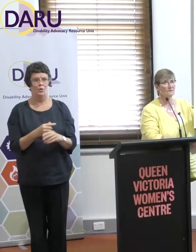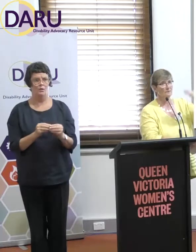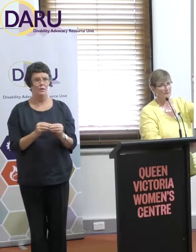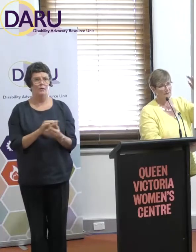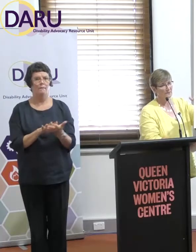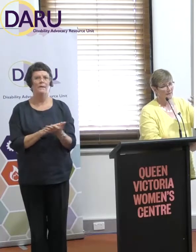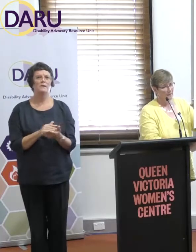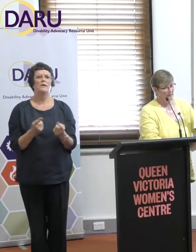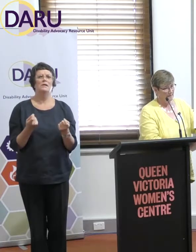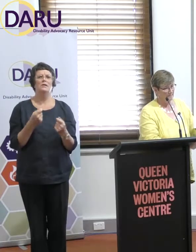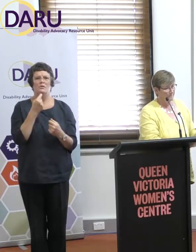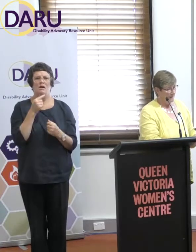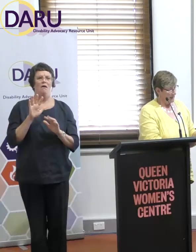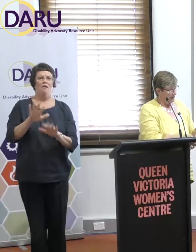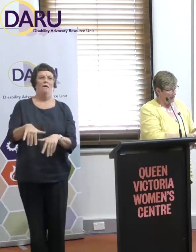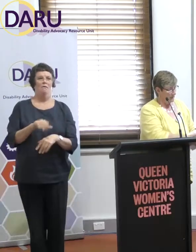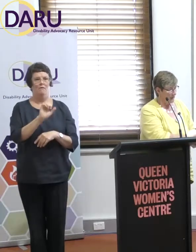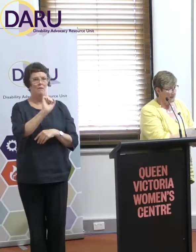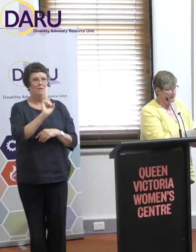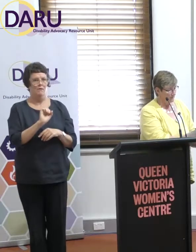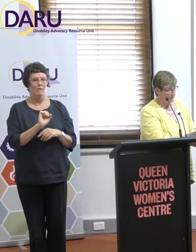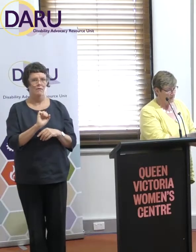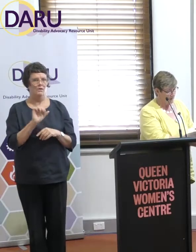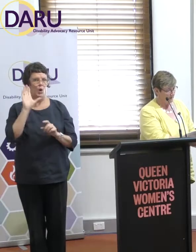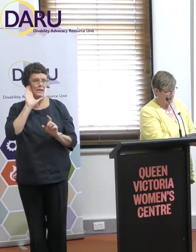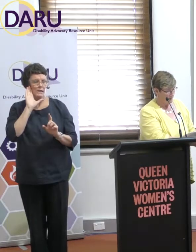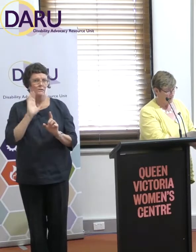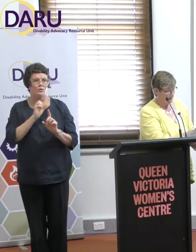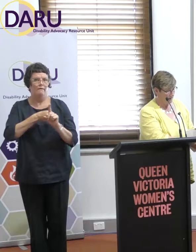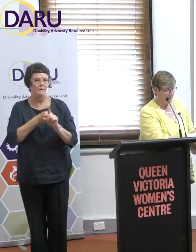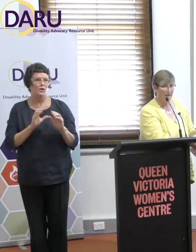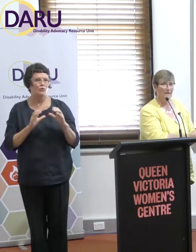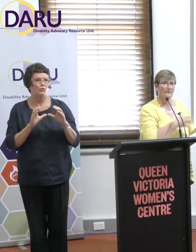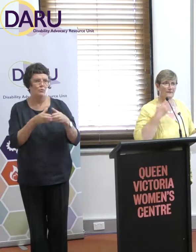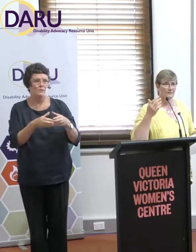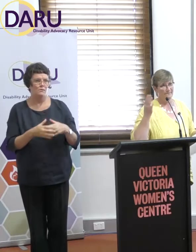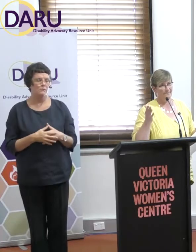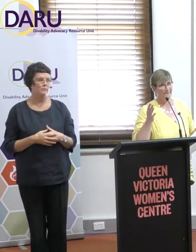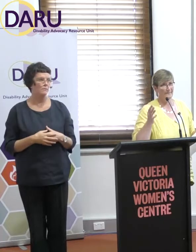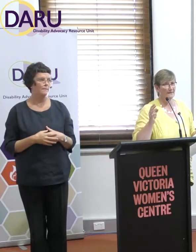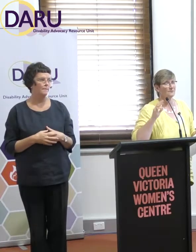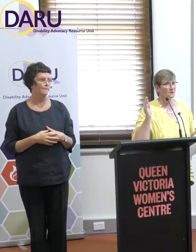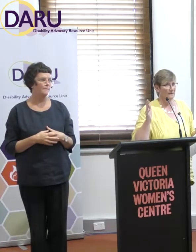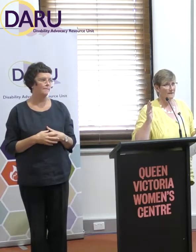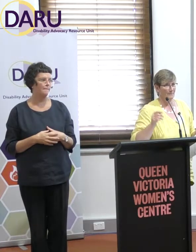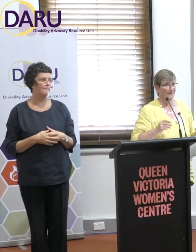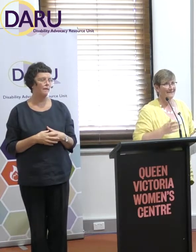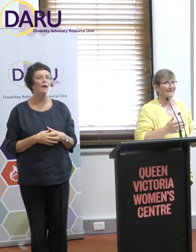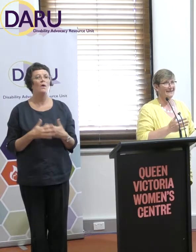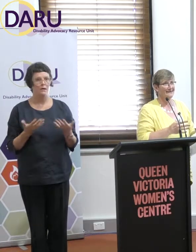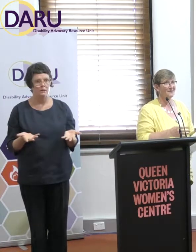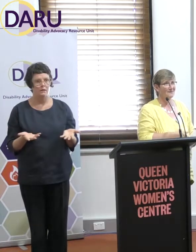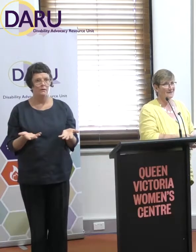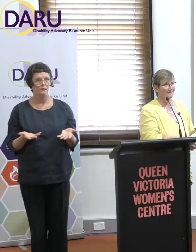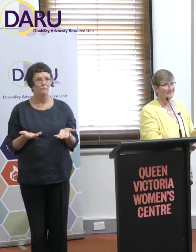anyway, they use all of these other ways of discounting that are, they don't just make it up,